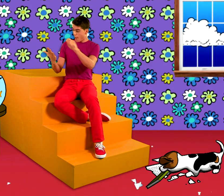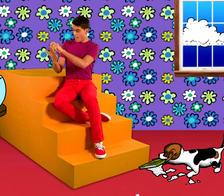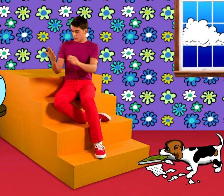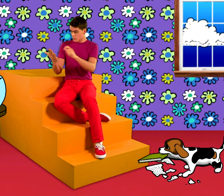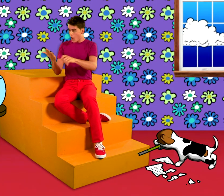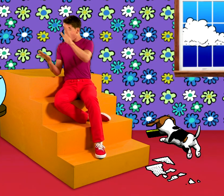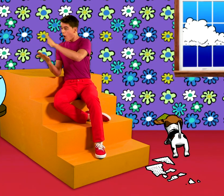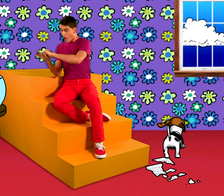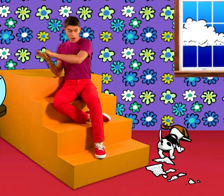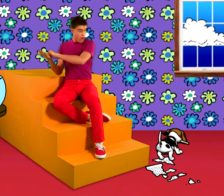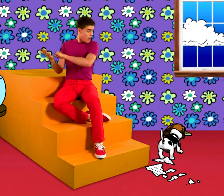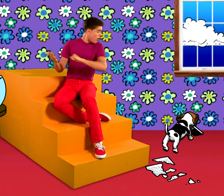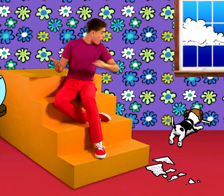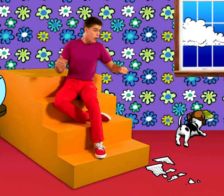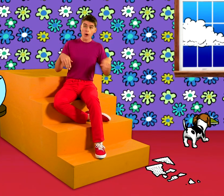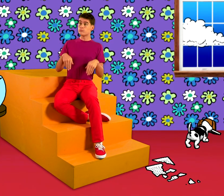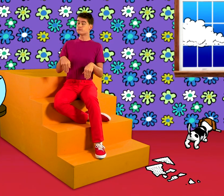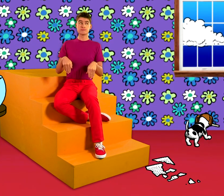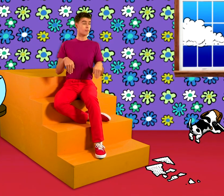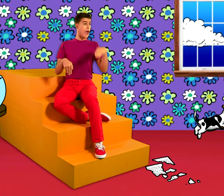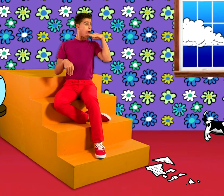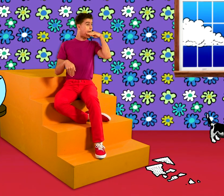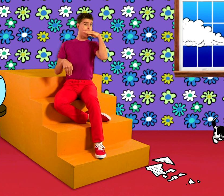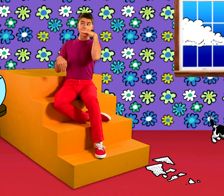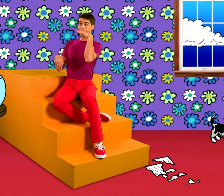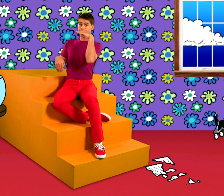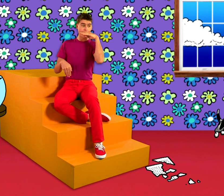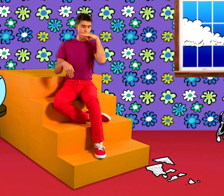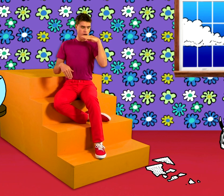My dog ate my homework My He swallowed it whole